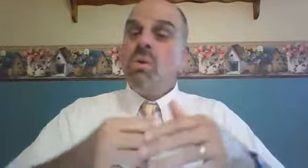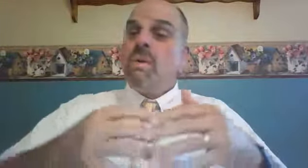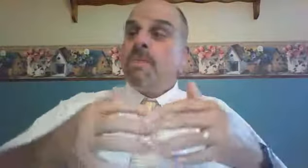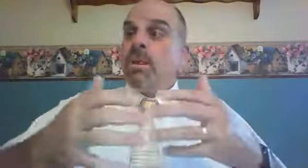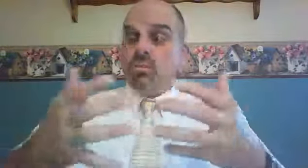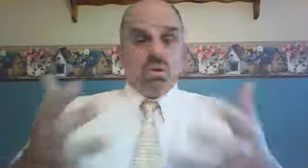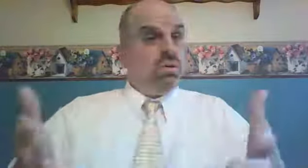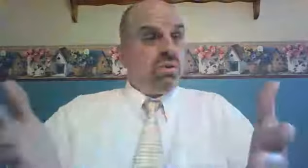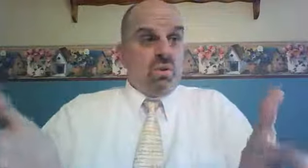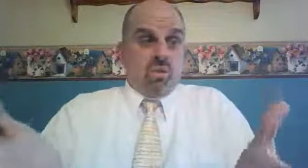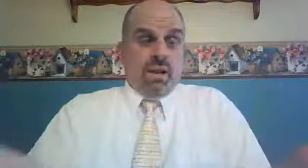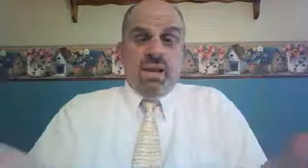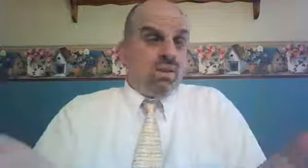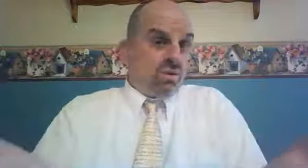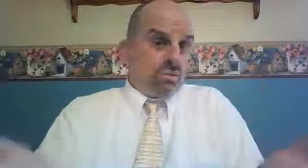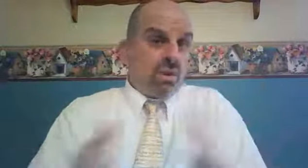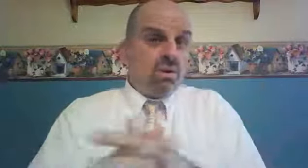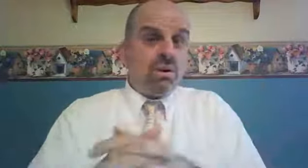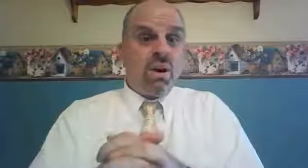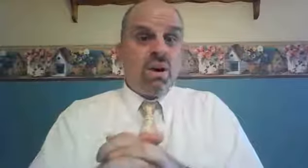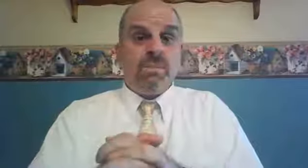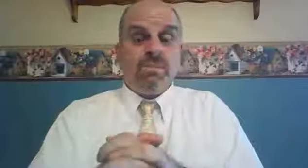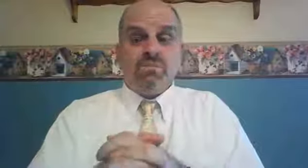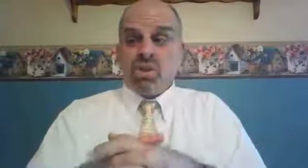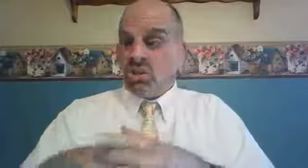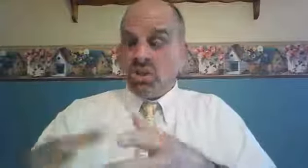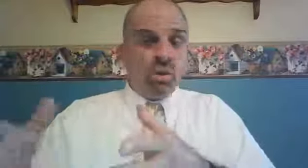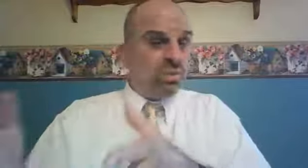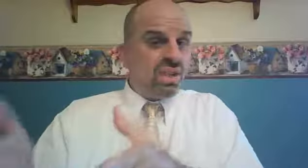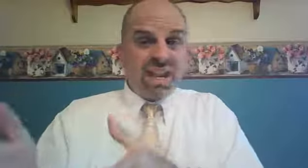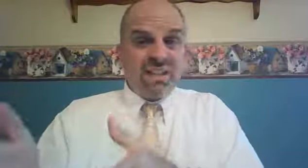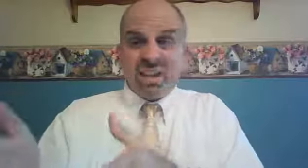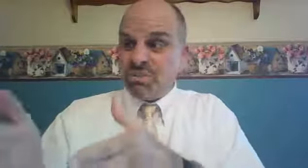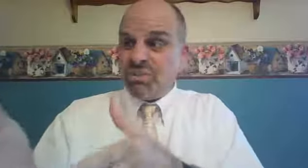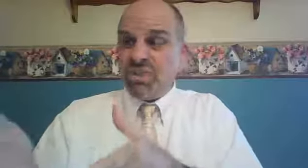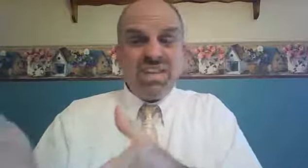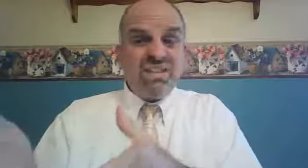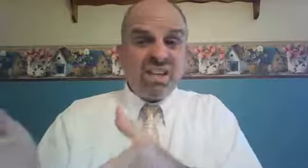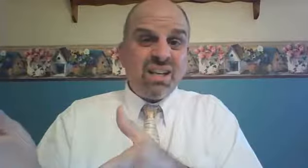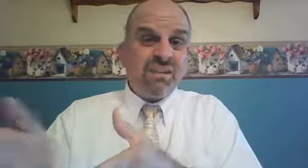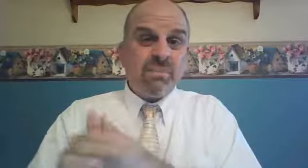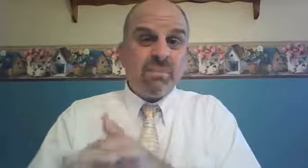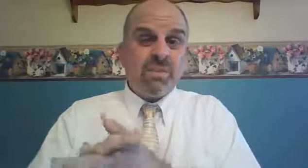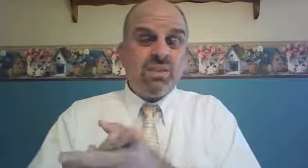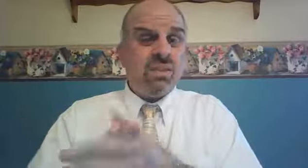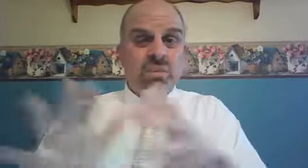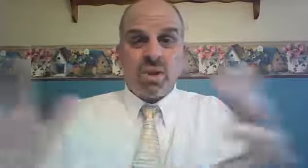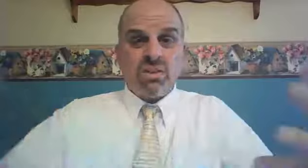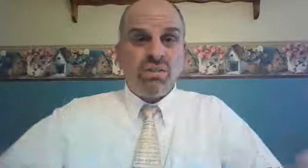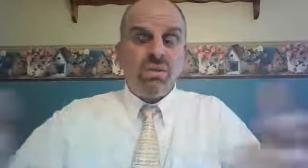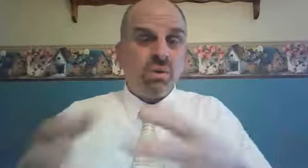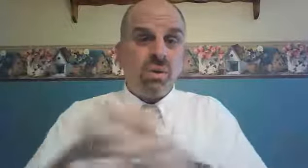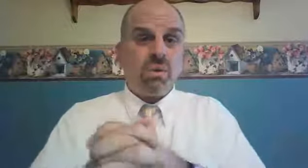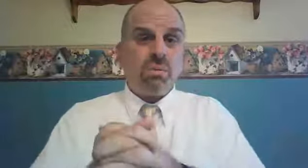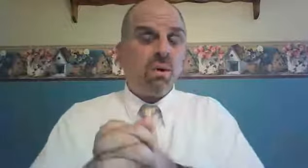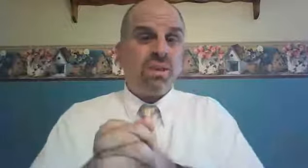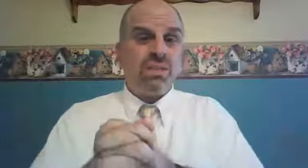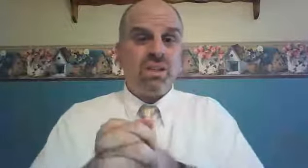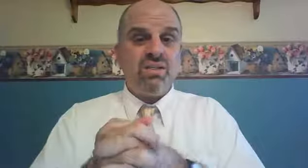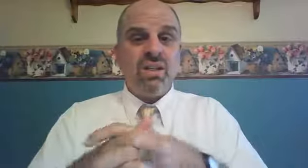So Ruth obeys her mother-in-law. She goes at nighttime, sneaks in to the threshing floor where Boaz is,